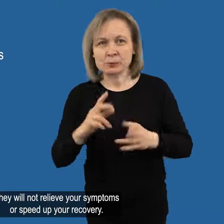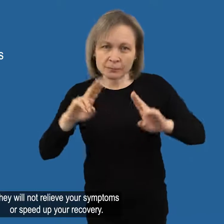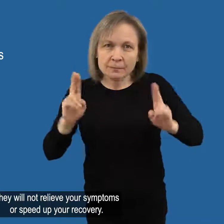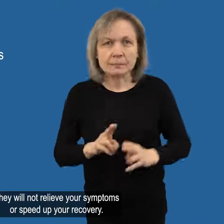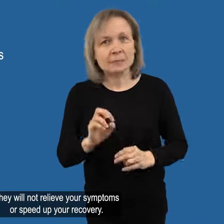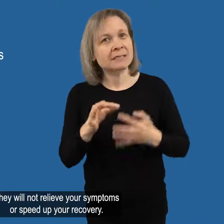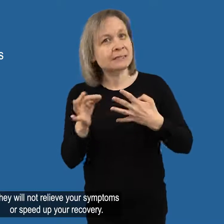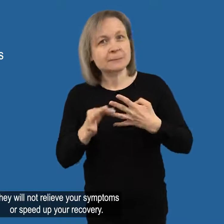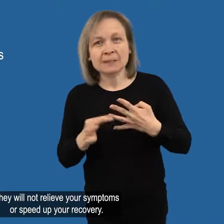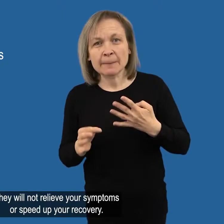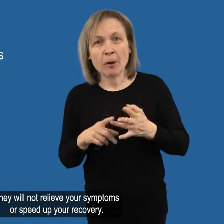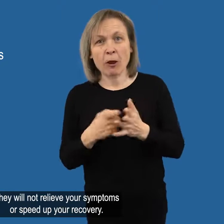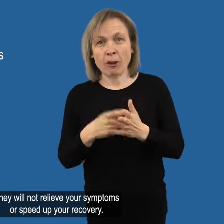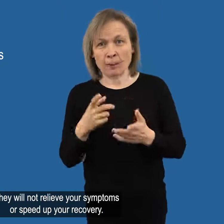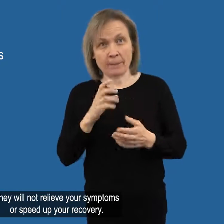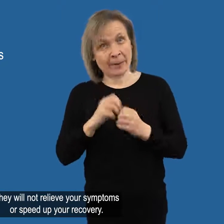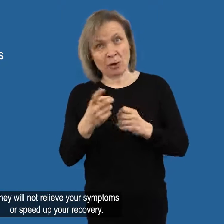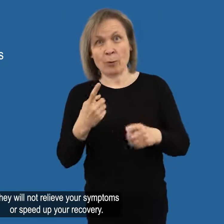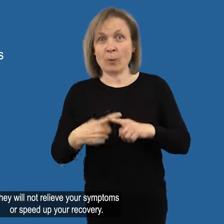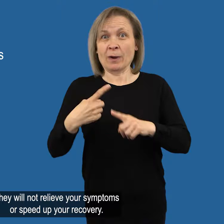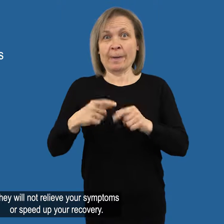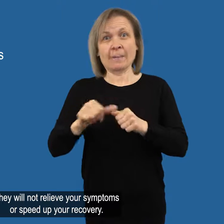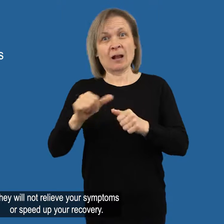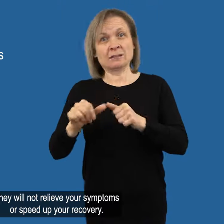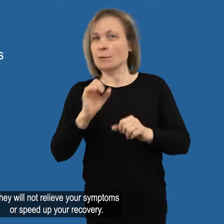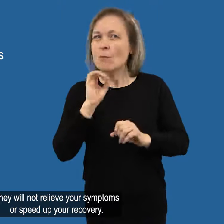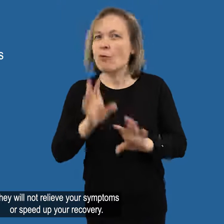They'll not relieve your symptoms or speed up your recovery